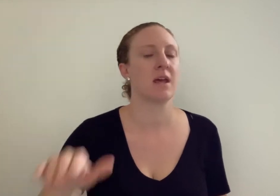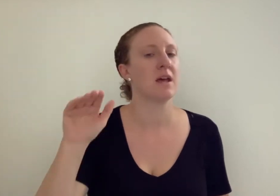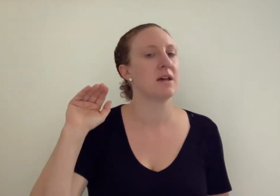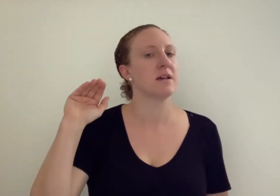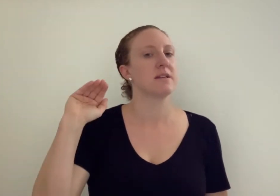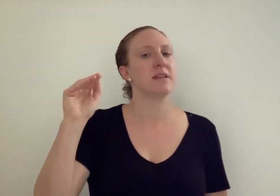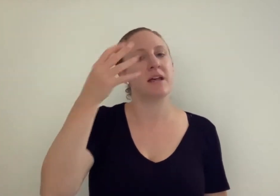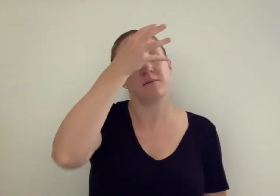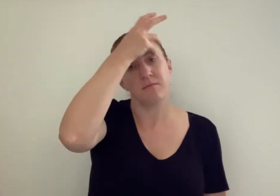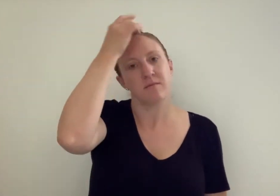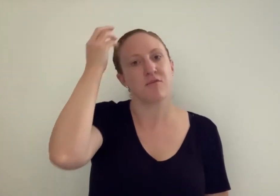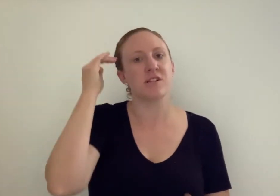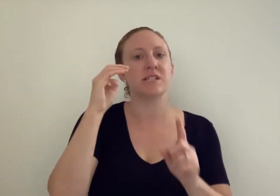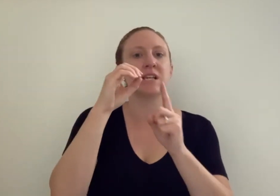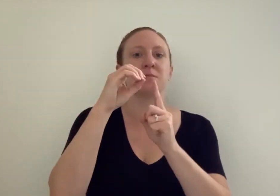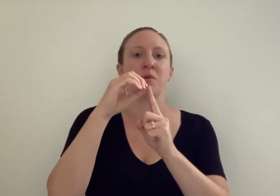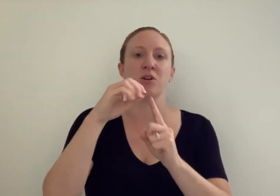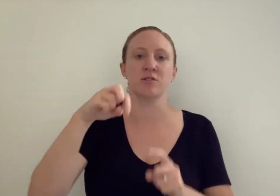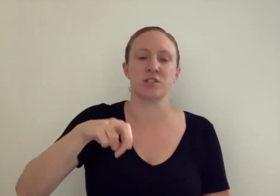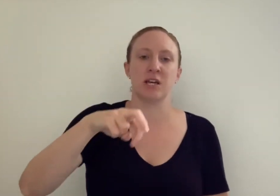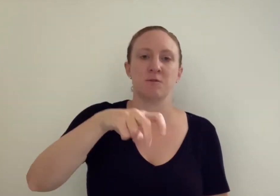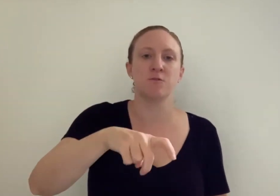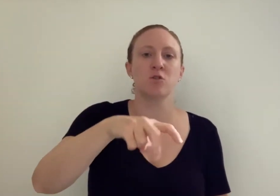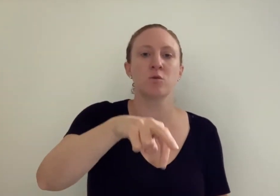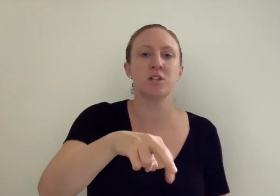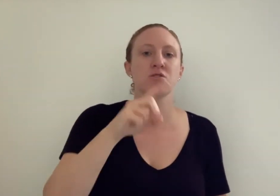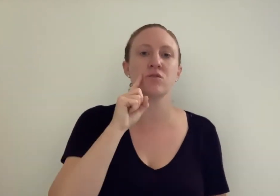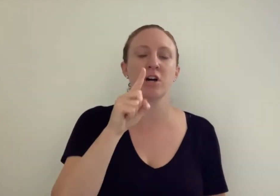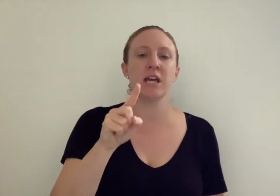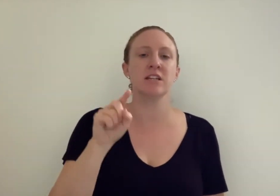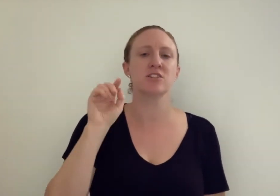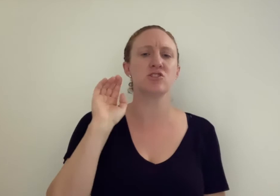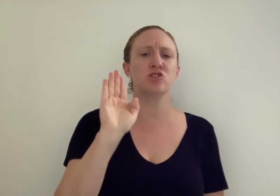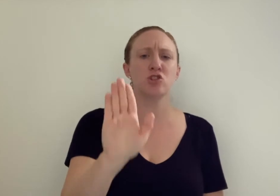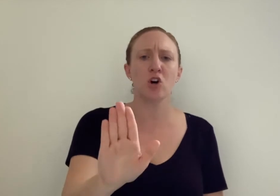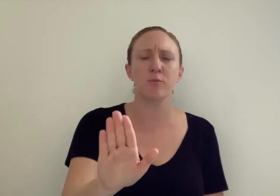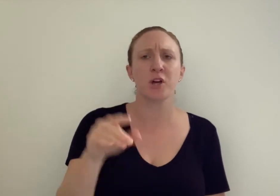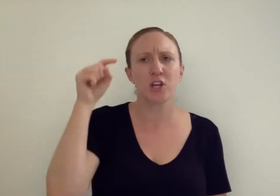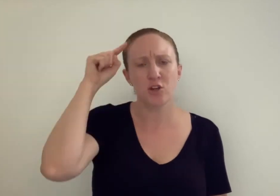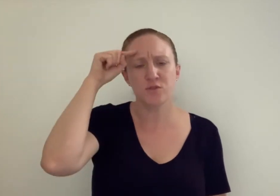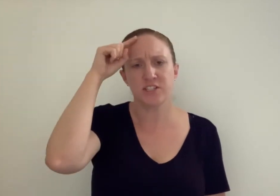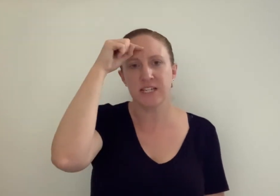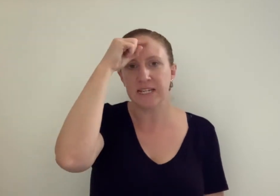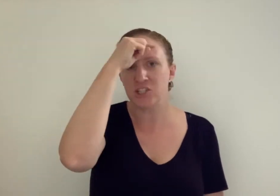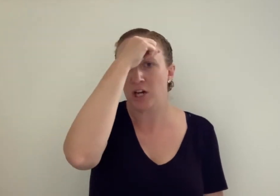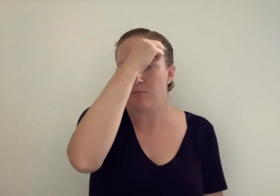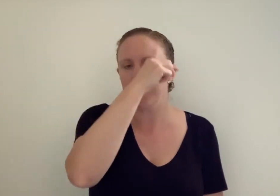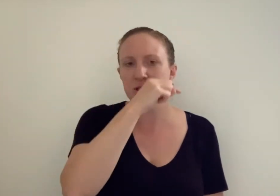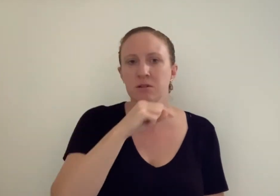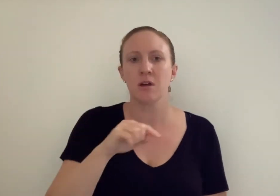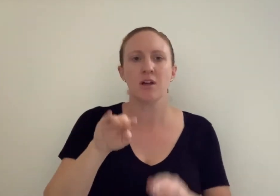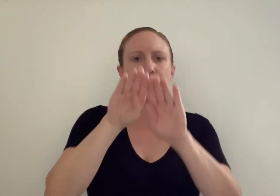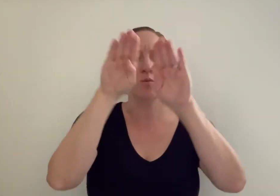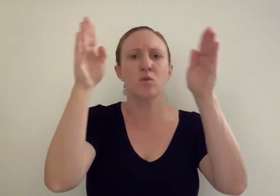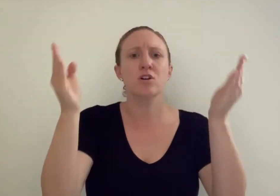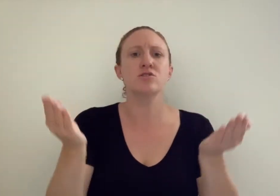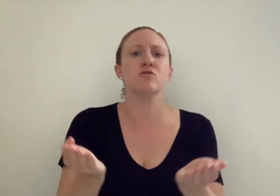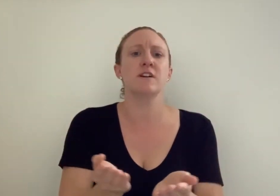Then Princess Pearl stepped forward crying. Stop, you silly chumps. The world's already